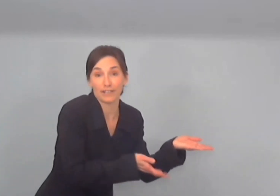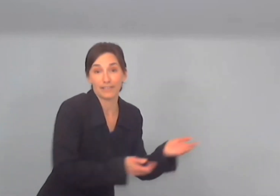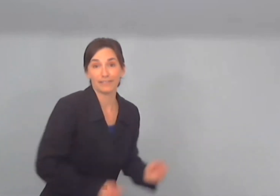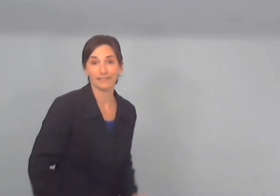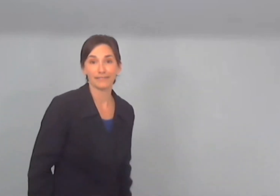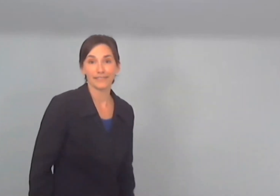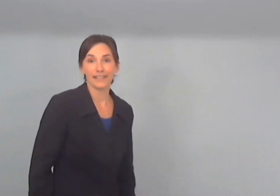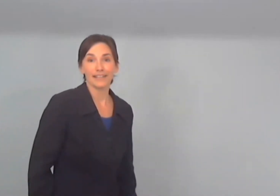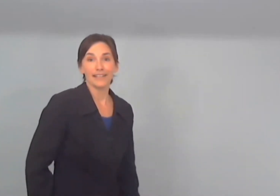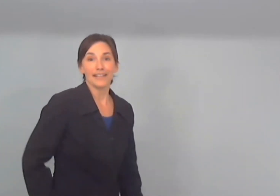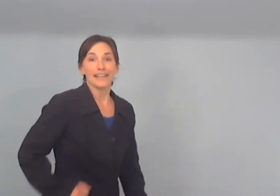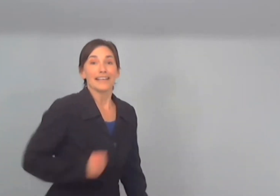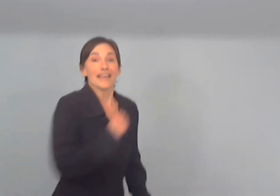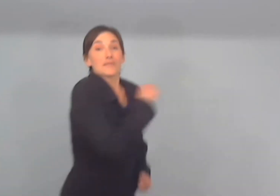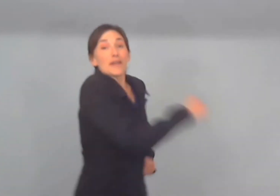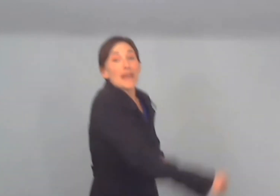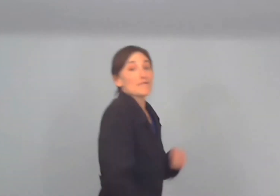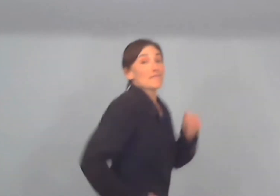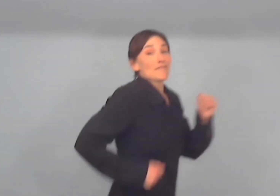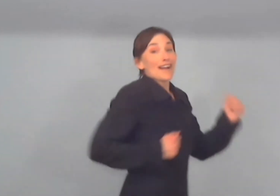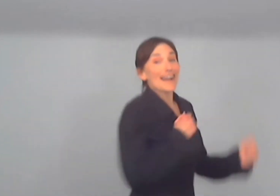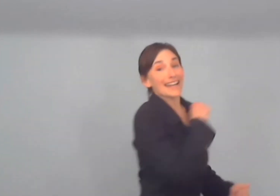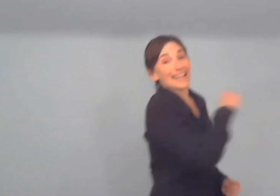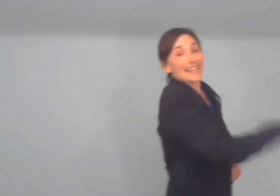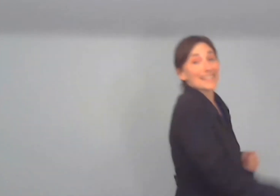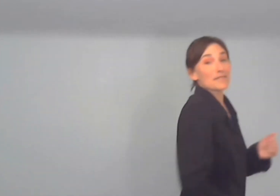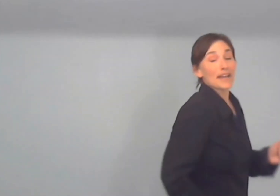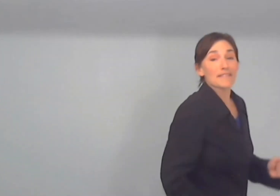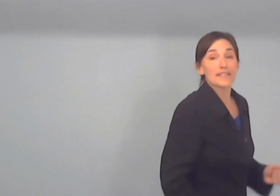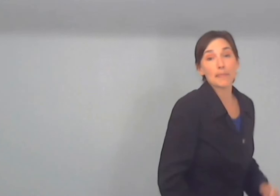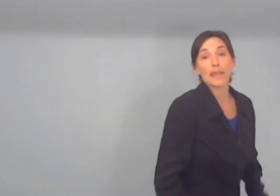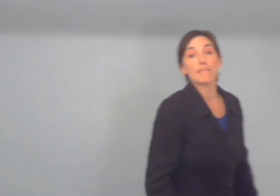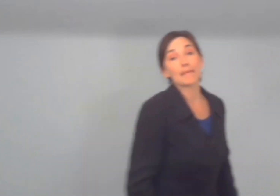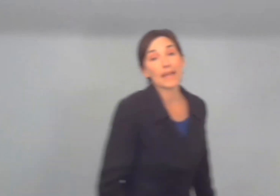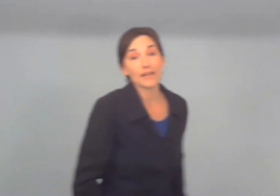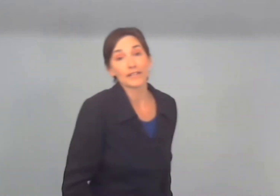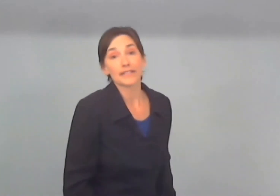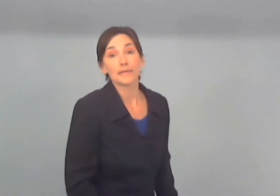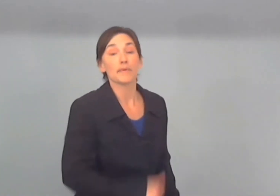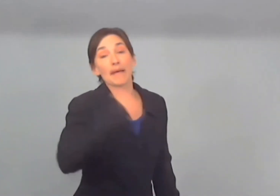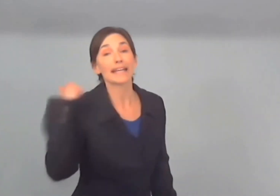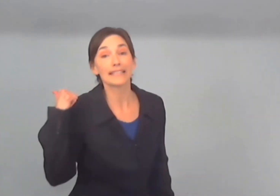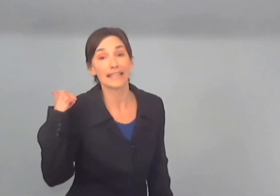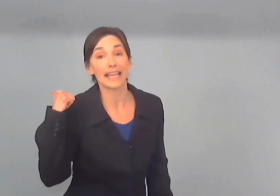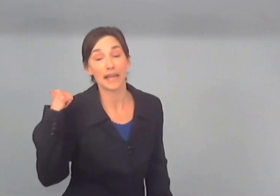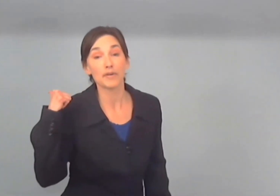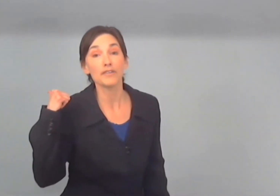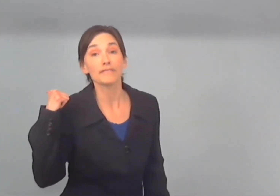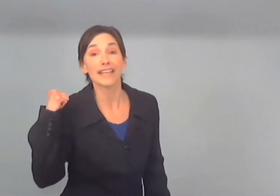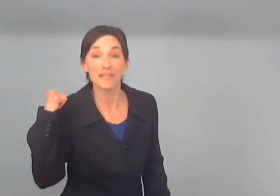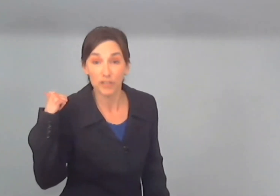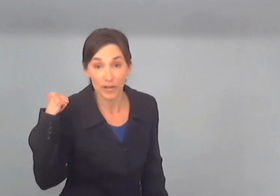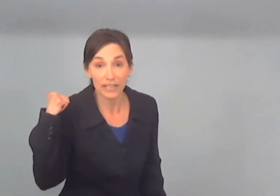as we went running into the waves my parents went back into the camper to have a drink